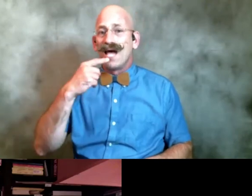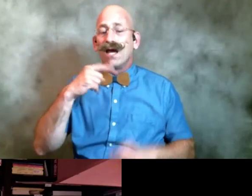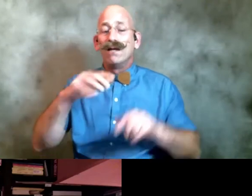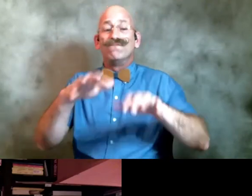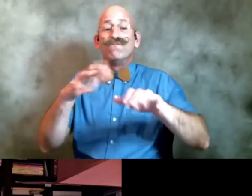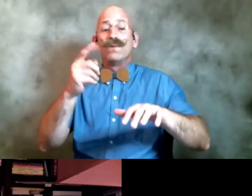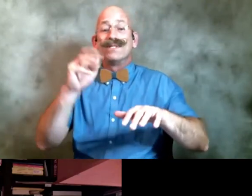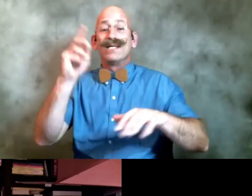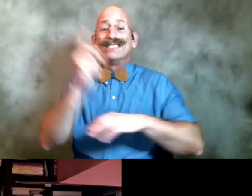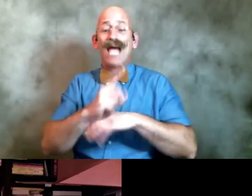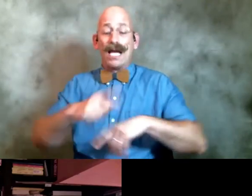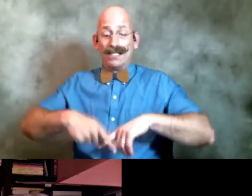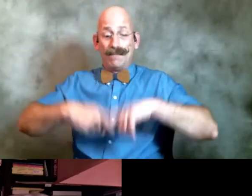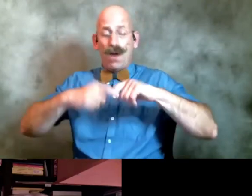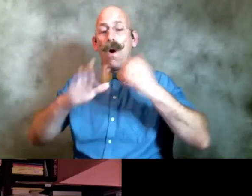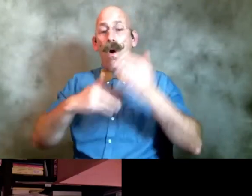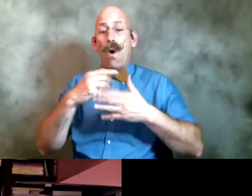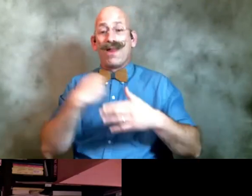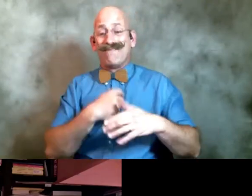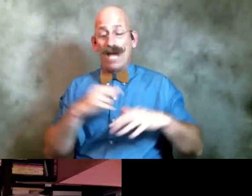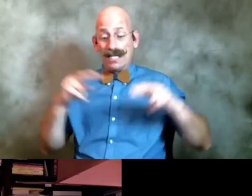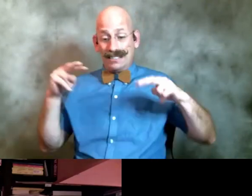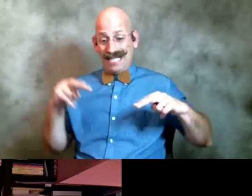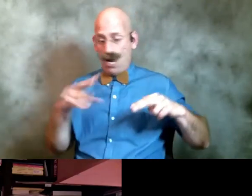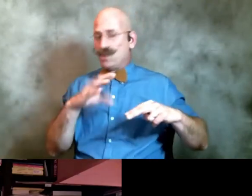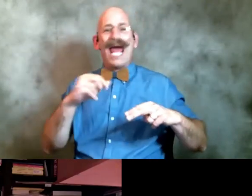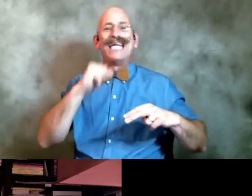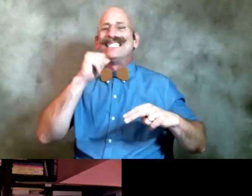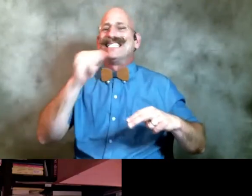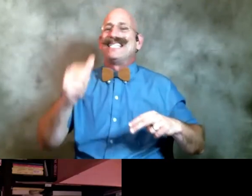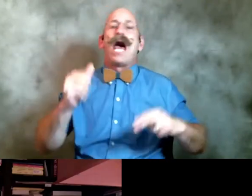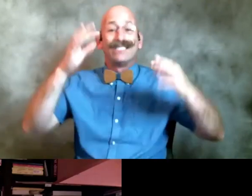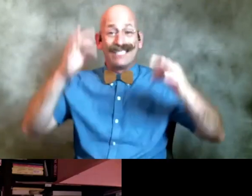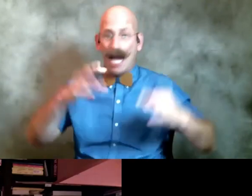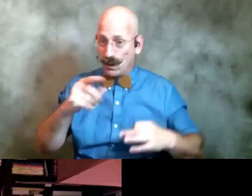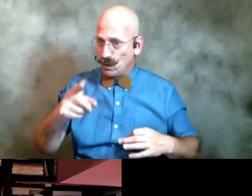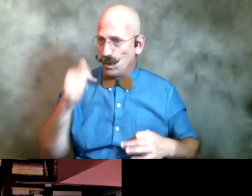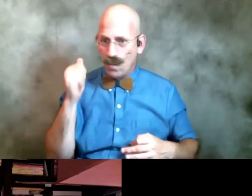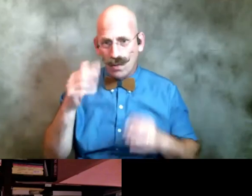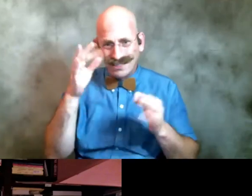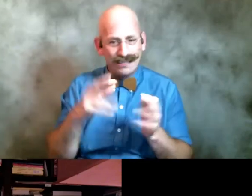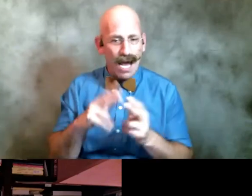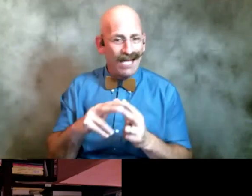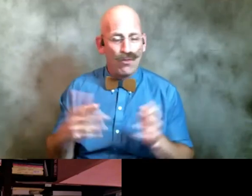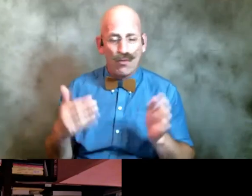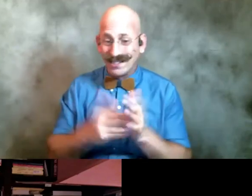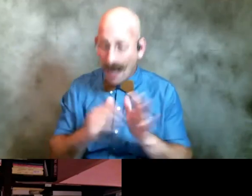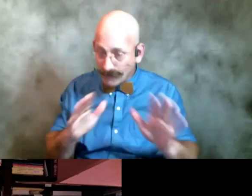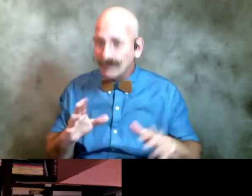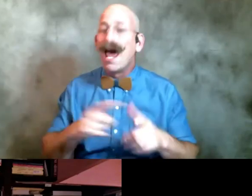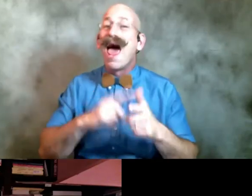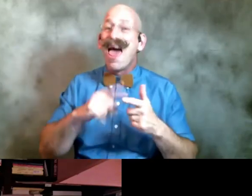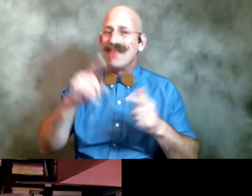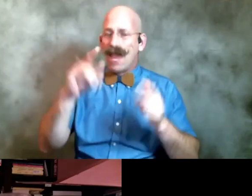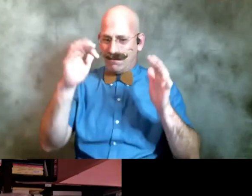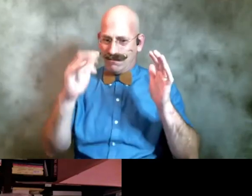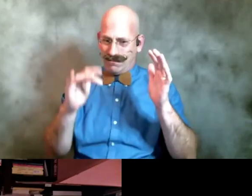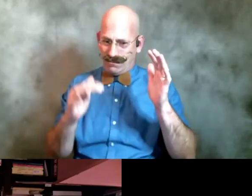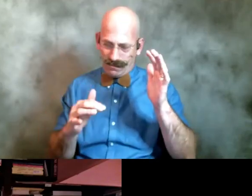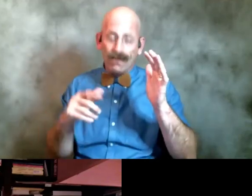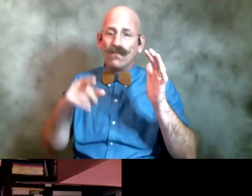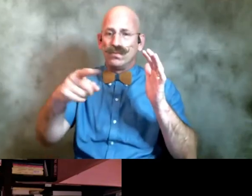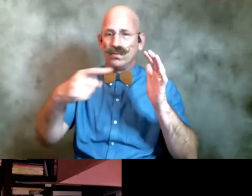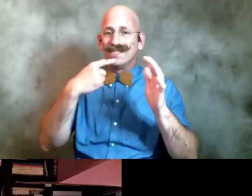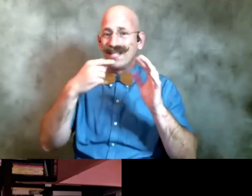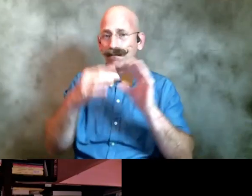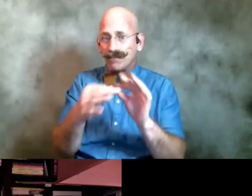while all of us stared and didn't decide and you're not going to decide either again uh and you go further along there where